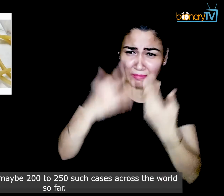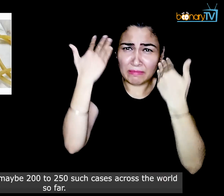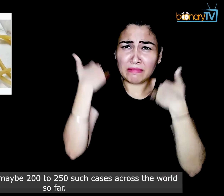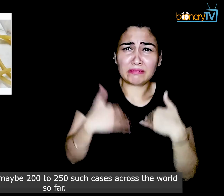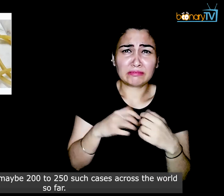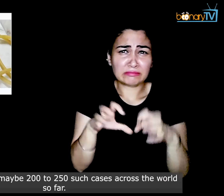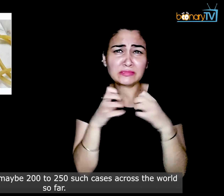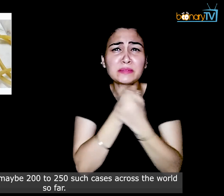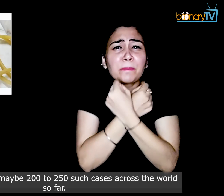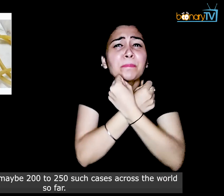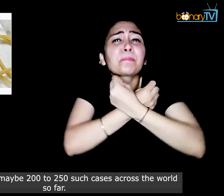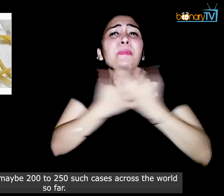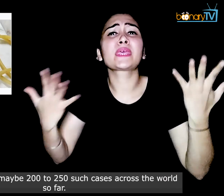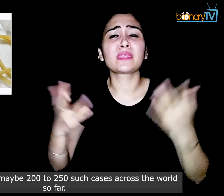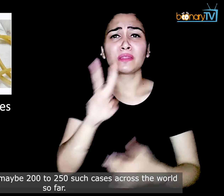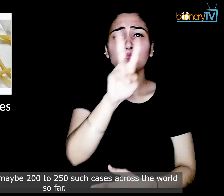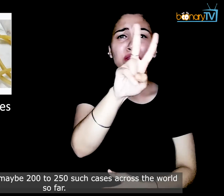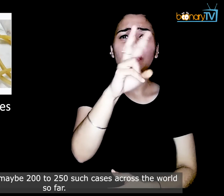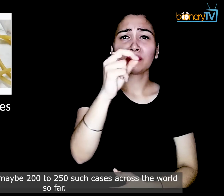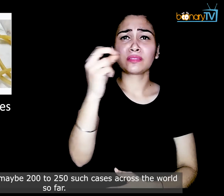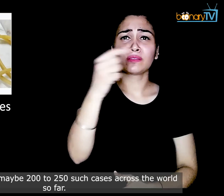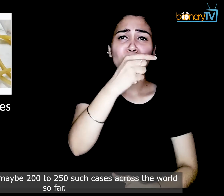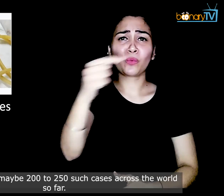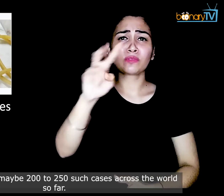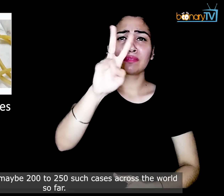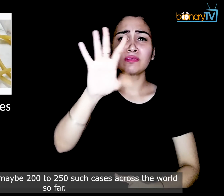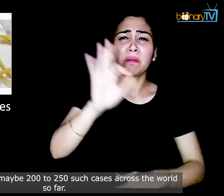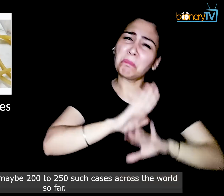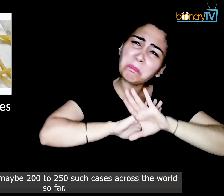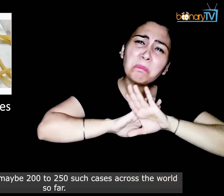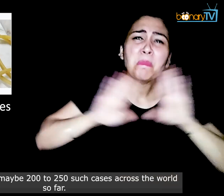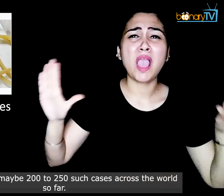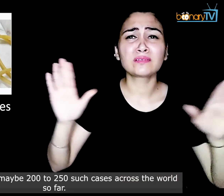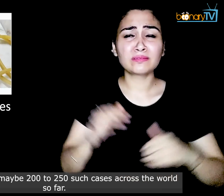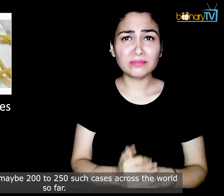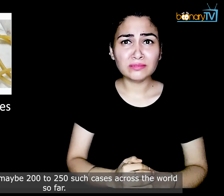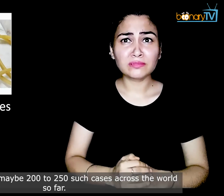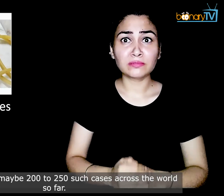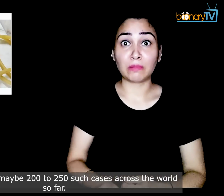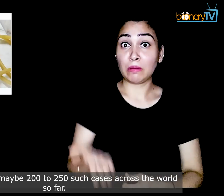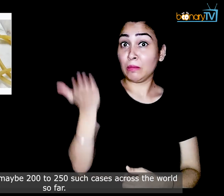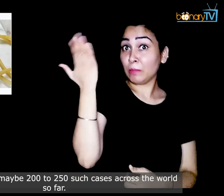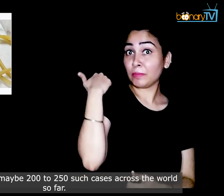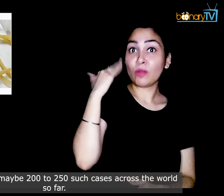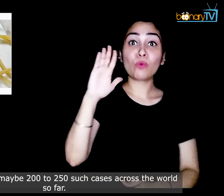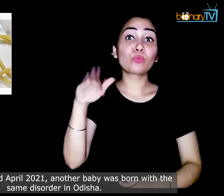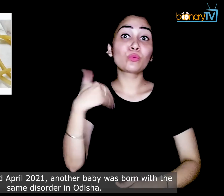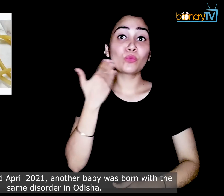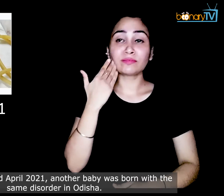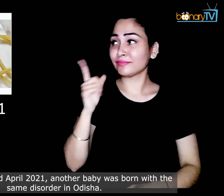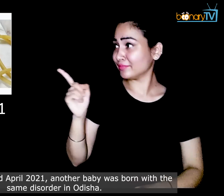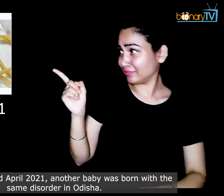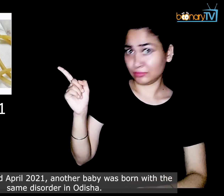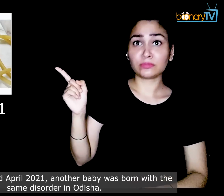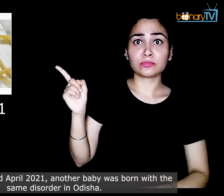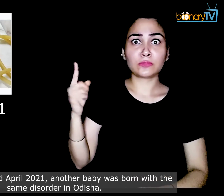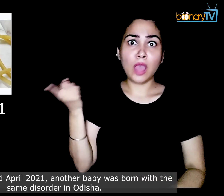maybe 200 to 250 such cases across the world so far. Recently on 22 April